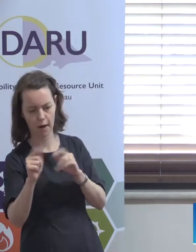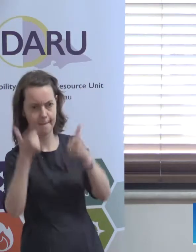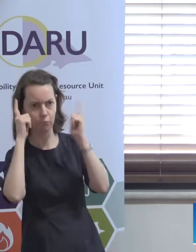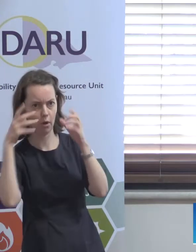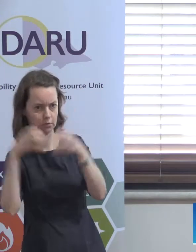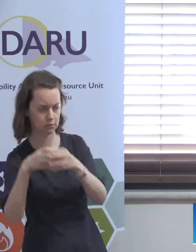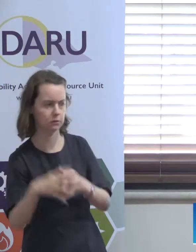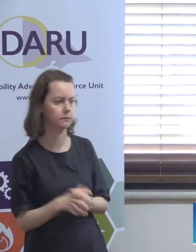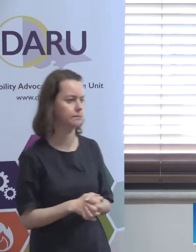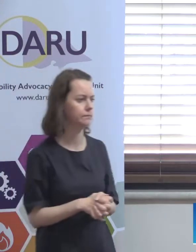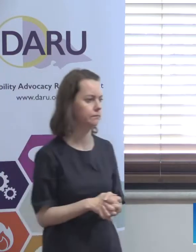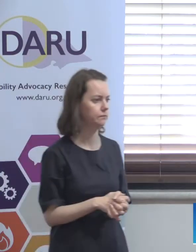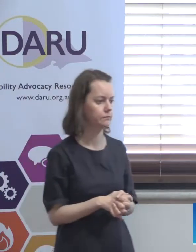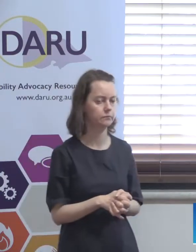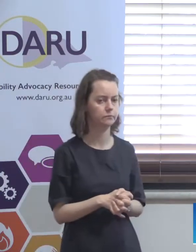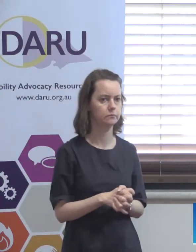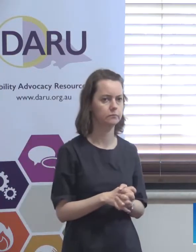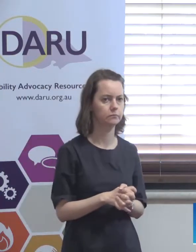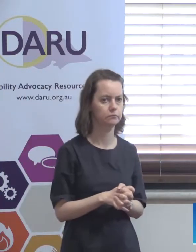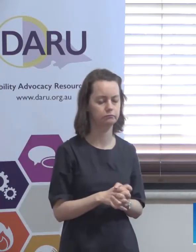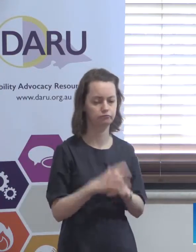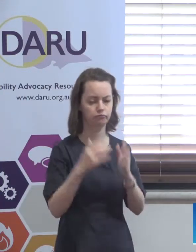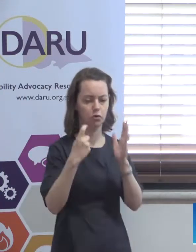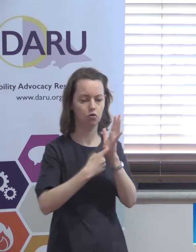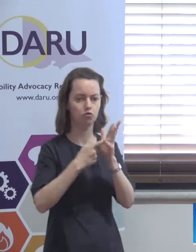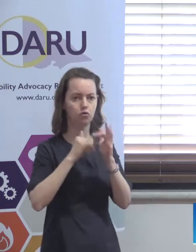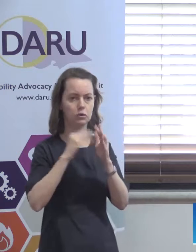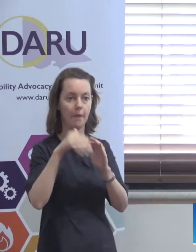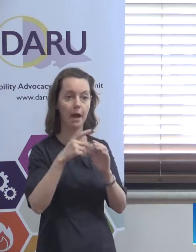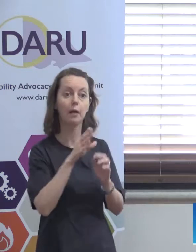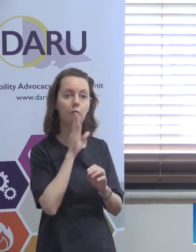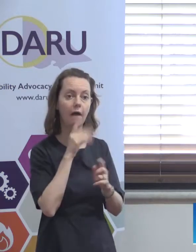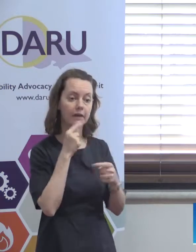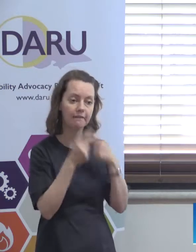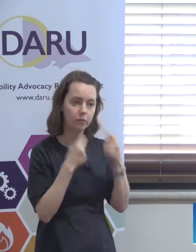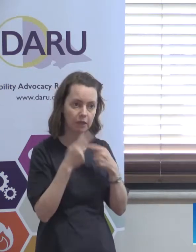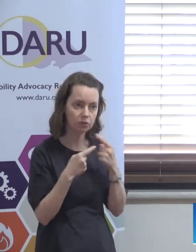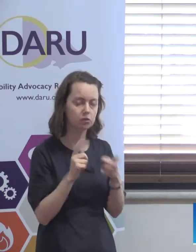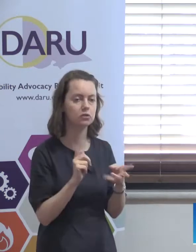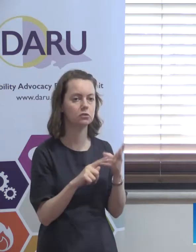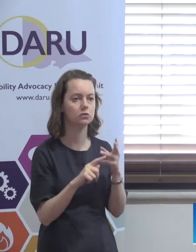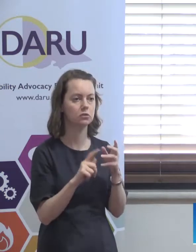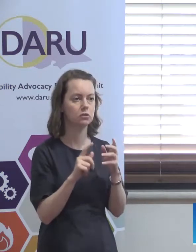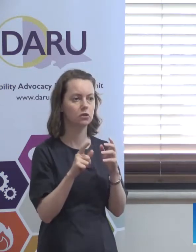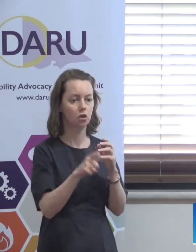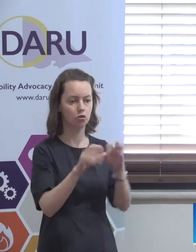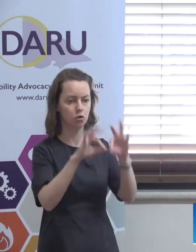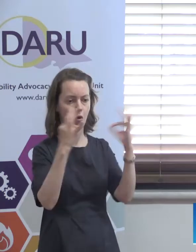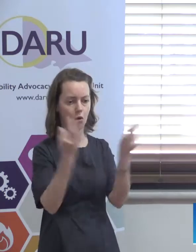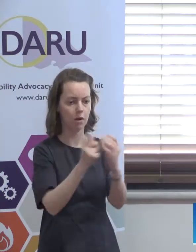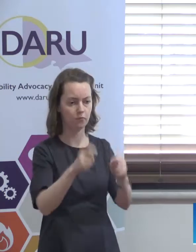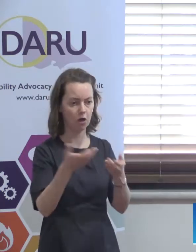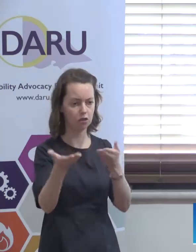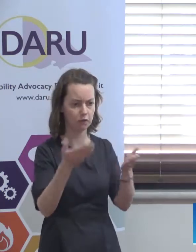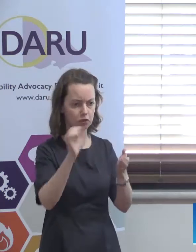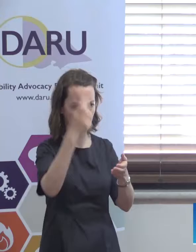There is a set of rules about protection and disclosure of information. There's provider registration and practice standards and there